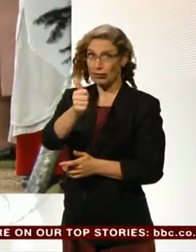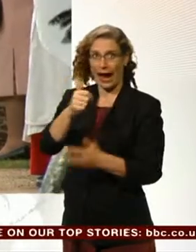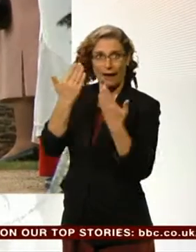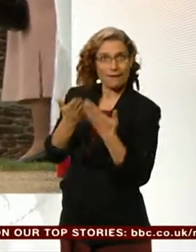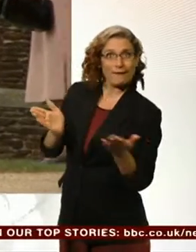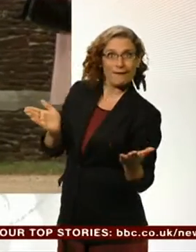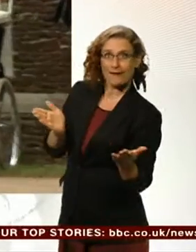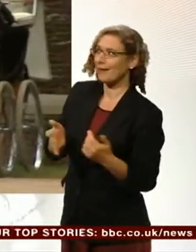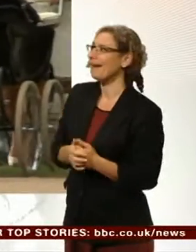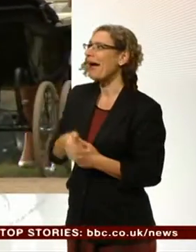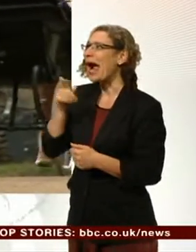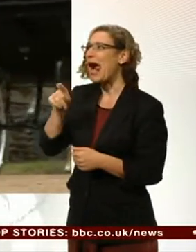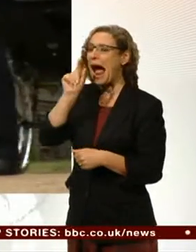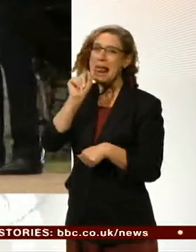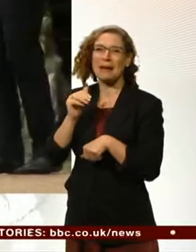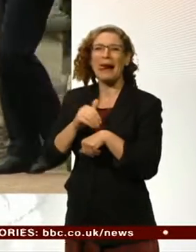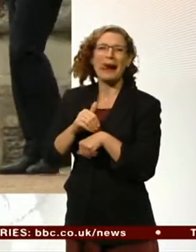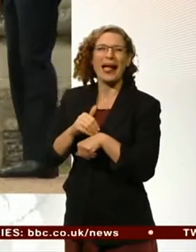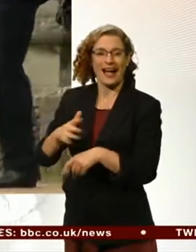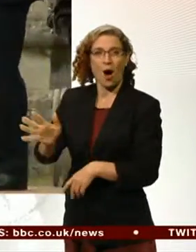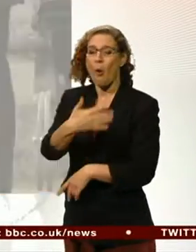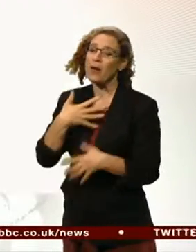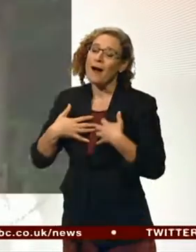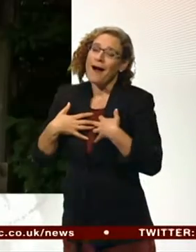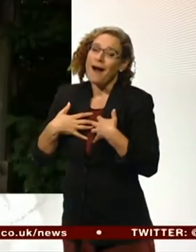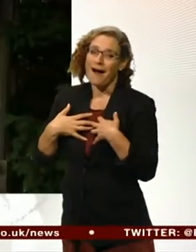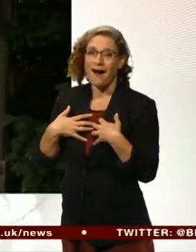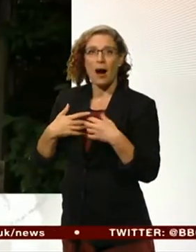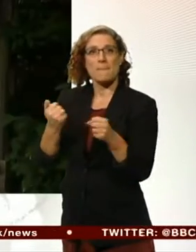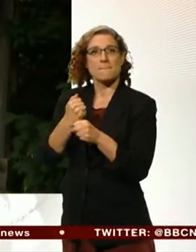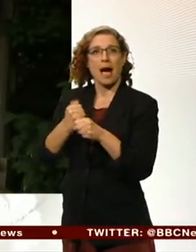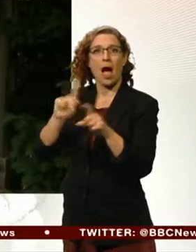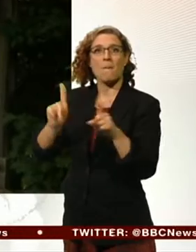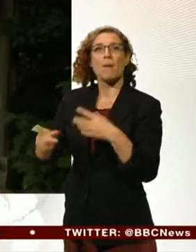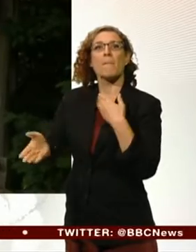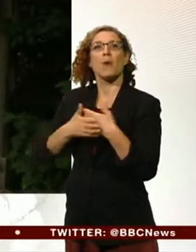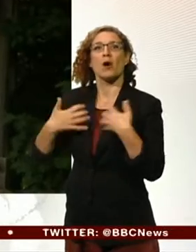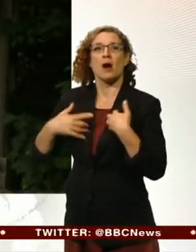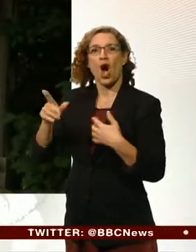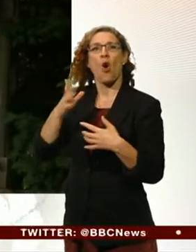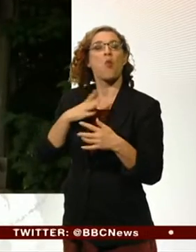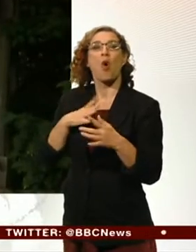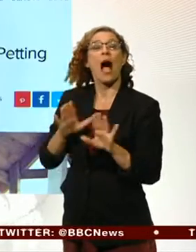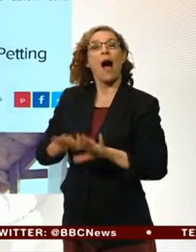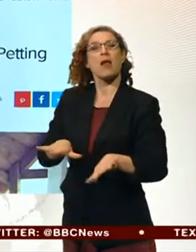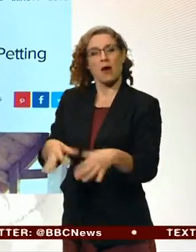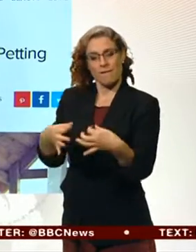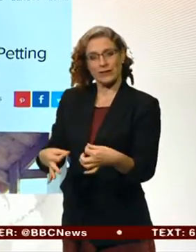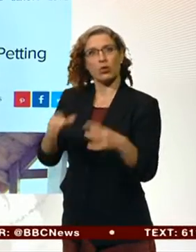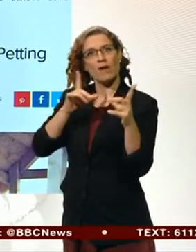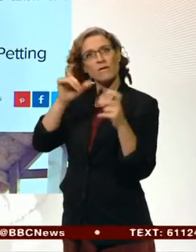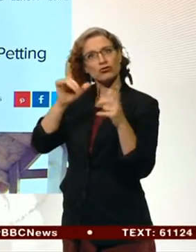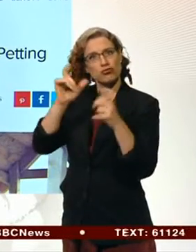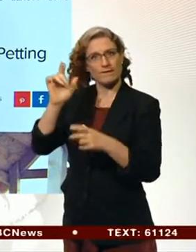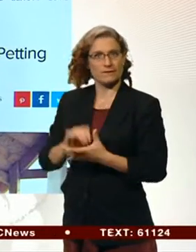George's antics stole the show and that, of course, has driven up the market for unofficial photographs of him. Its